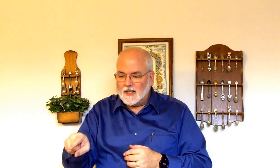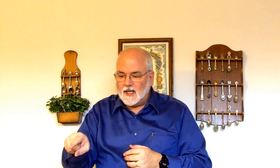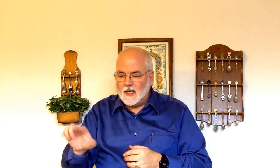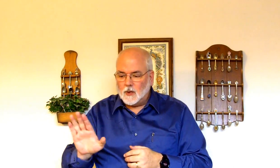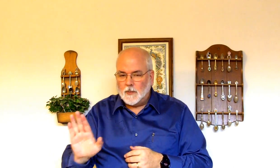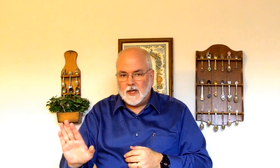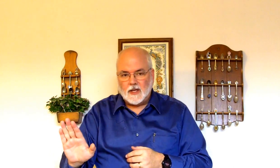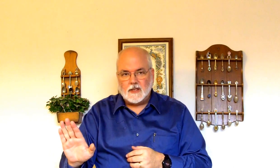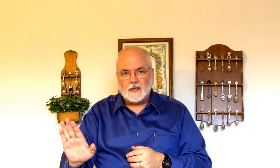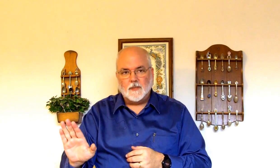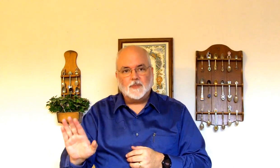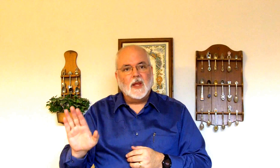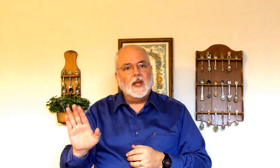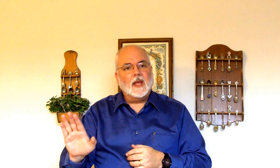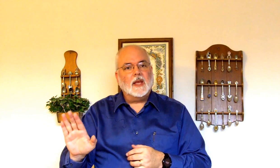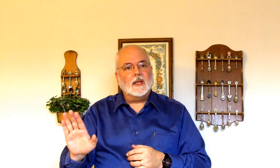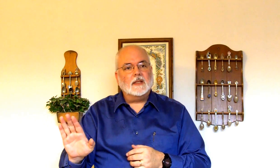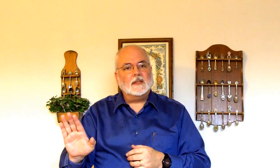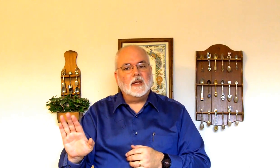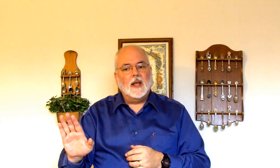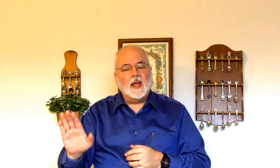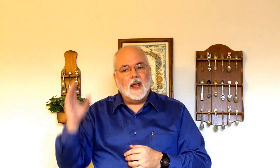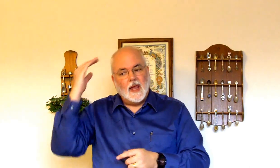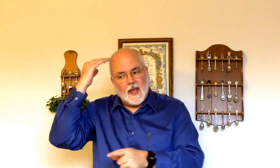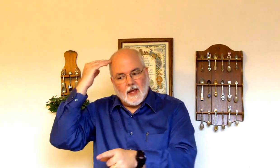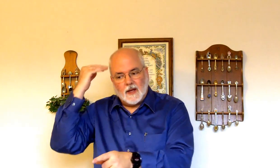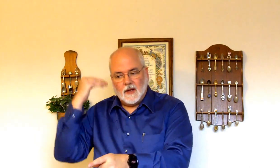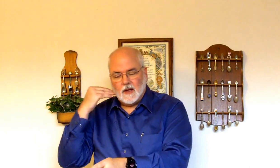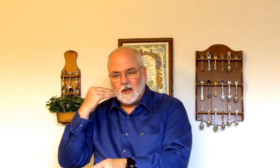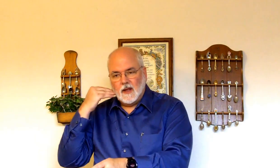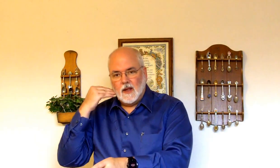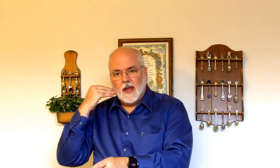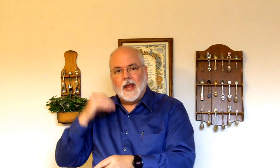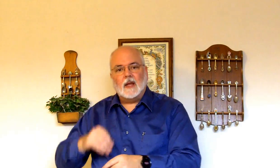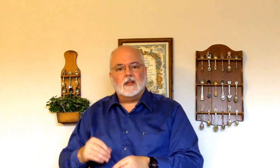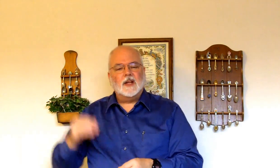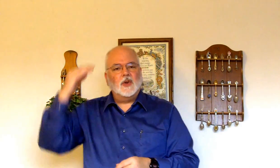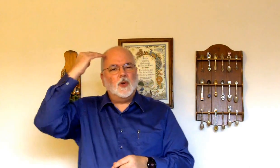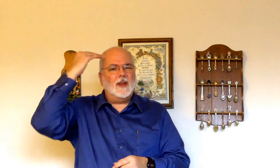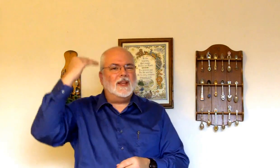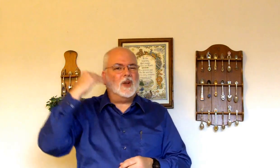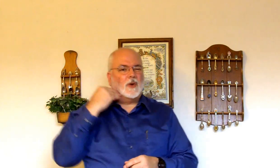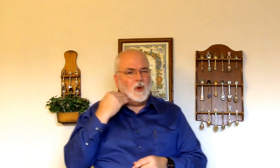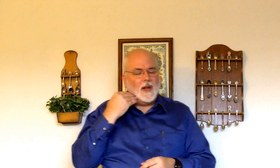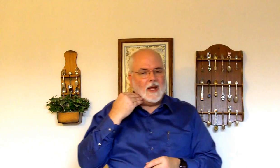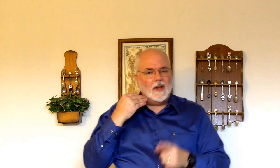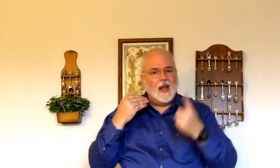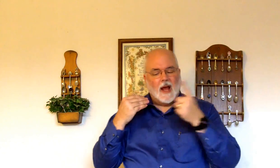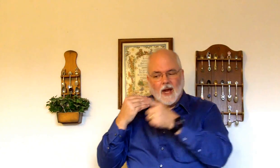is he. This would be his. His. Head. Head. And, since you're doing this on your own head, I